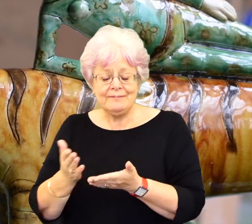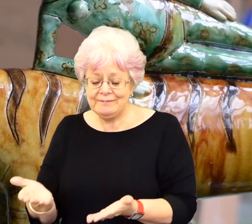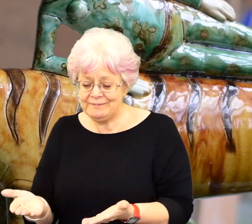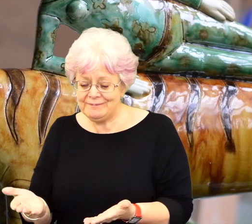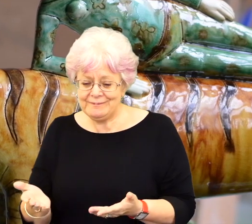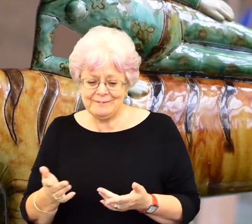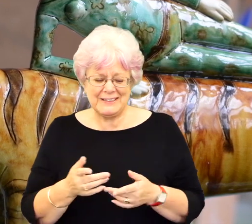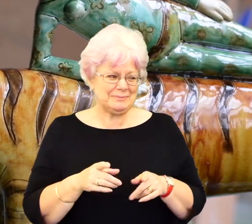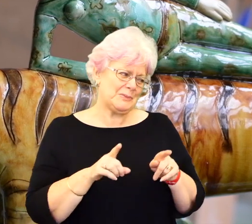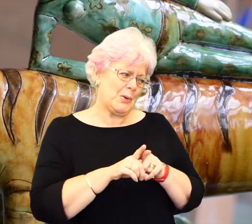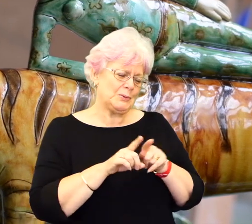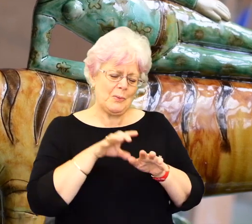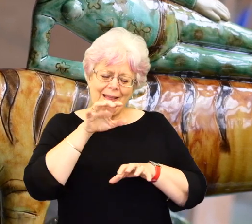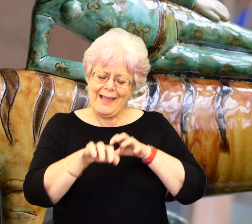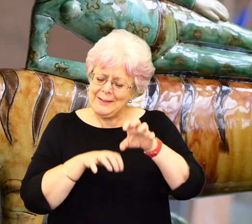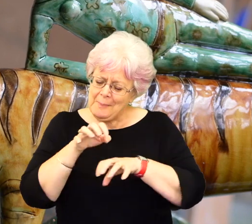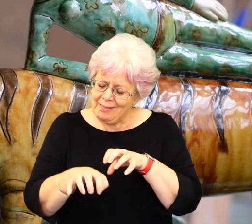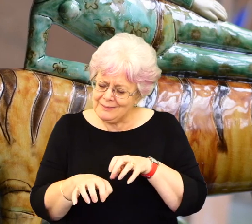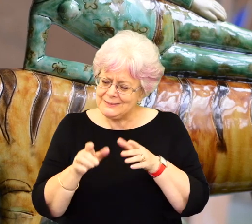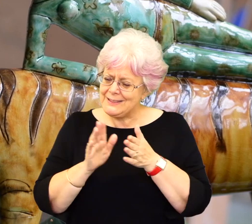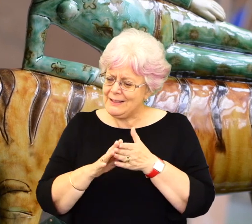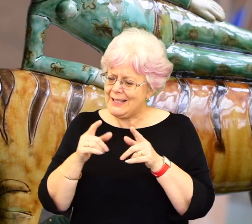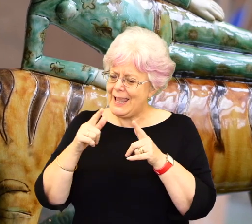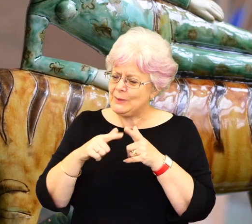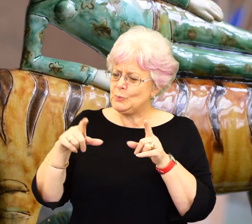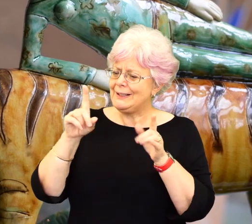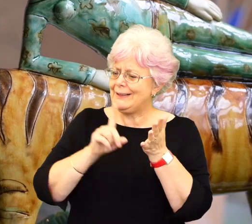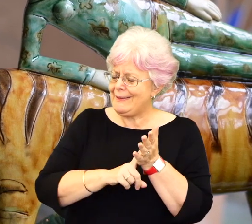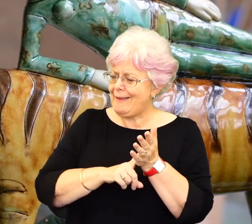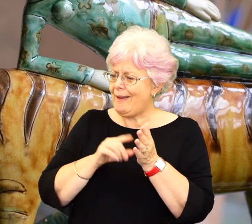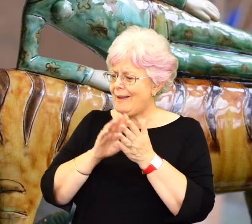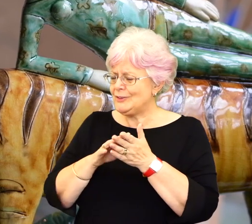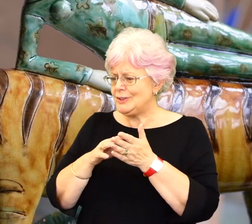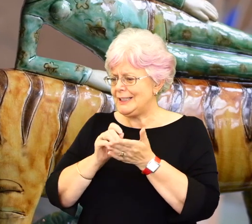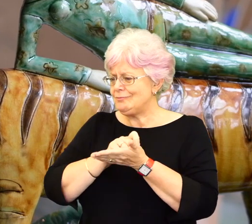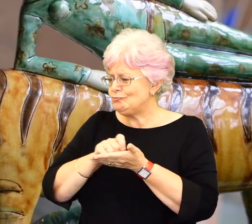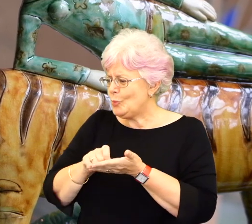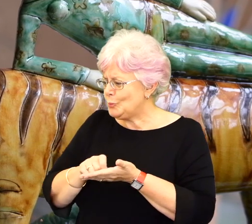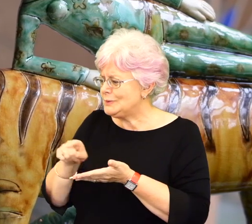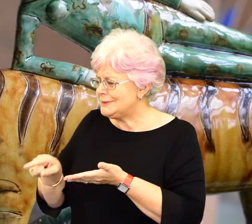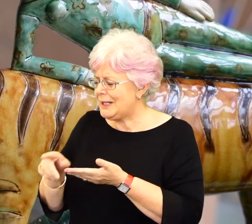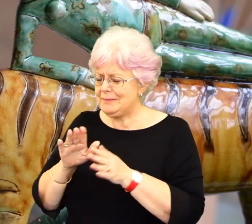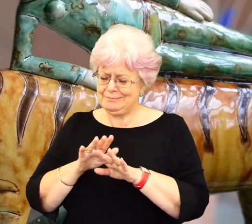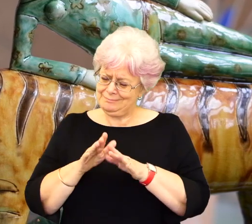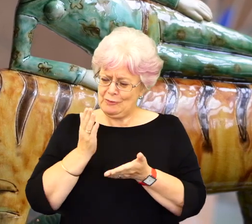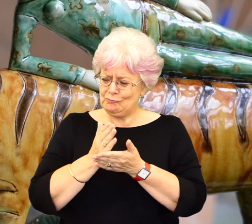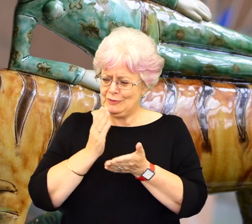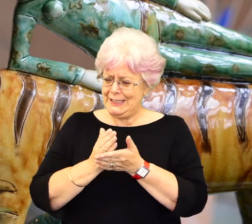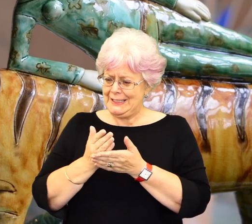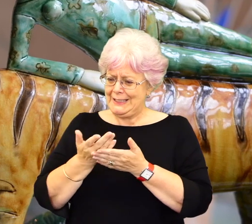But they, and some of the animals that Lear references and that you're making are not, are obviously not indigenous to Britain and